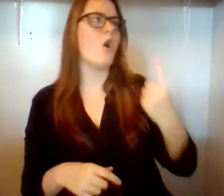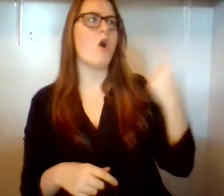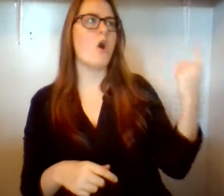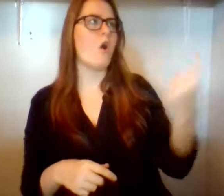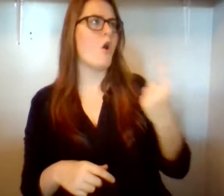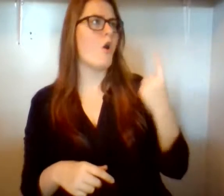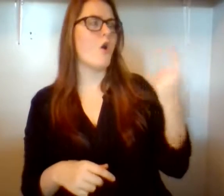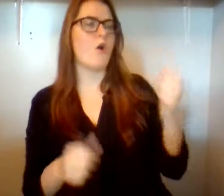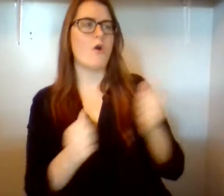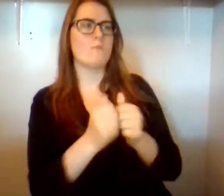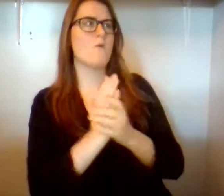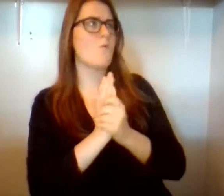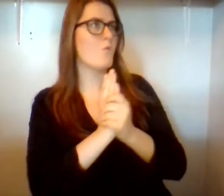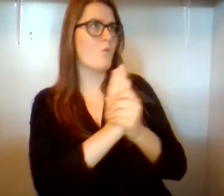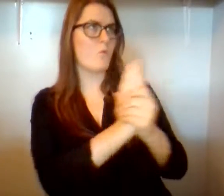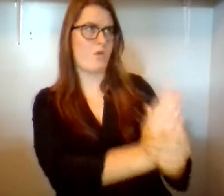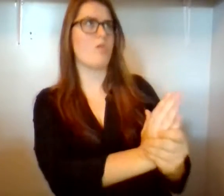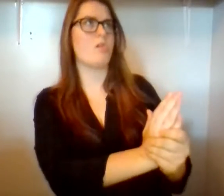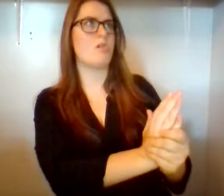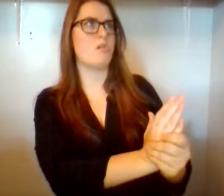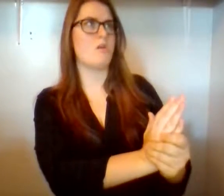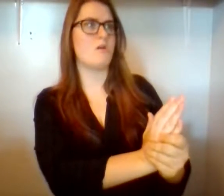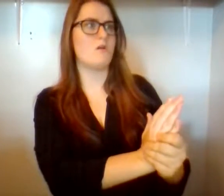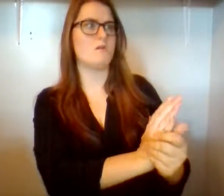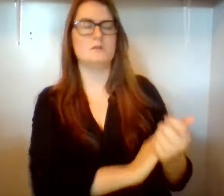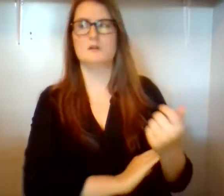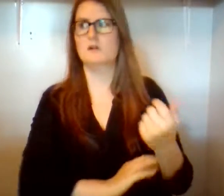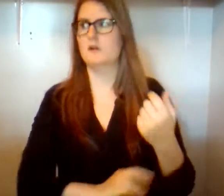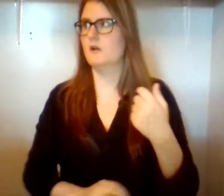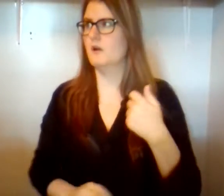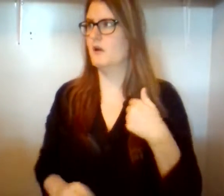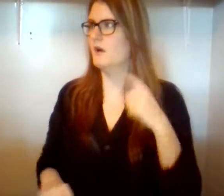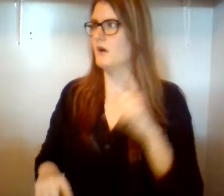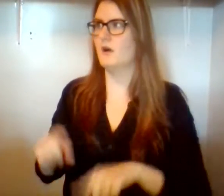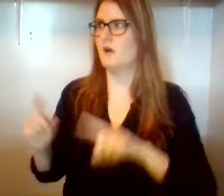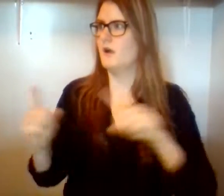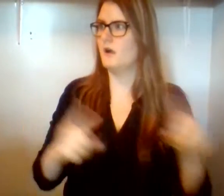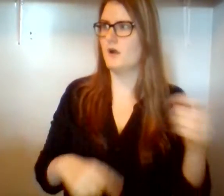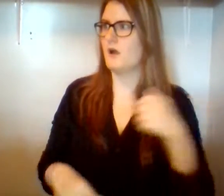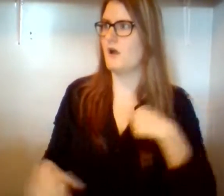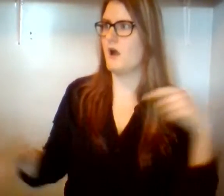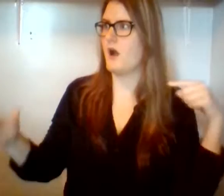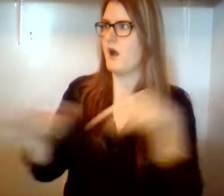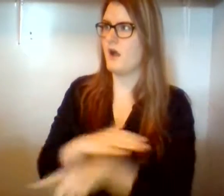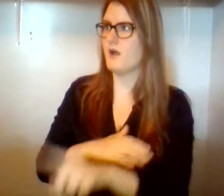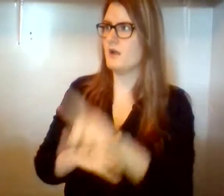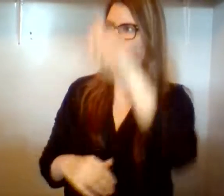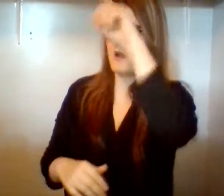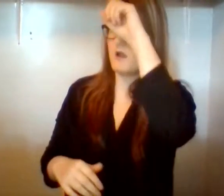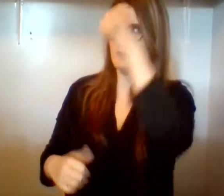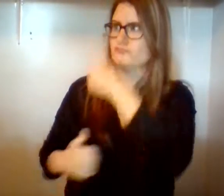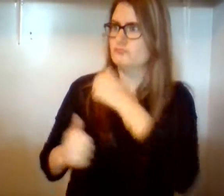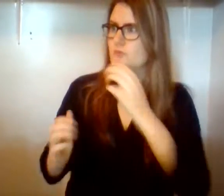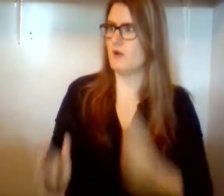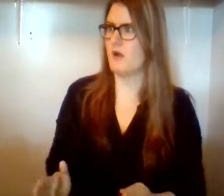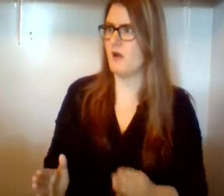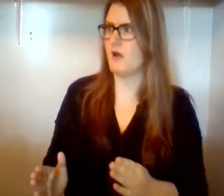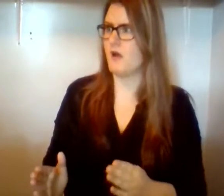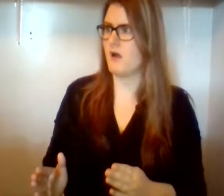can't go to Egypt, Moses protested. I killed an Egyptian. Pharaoh will have me arrested. That was a long time